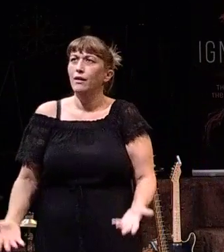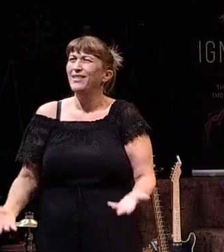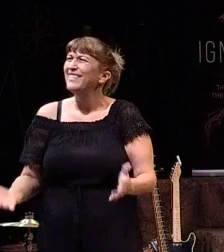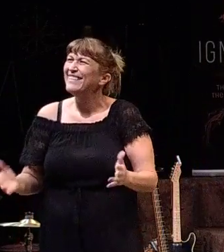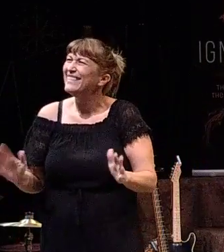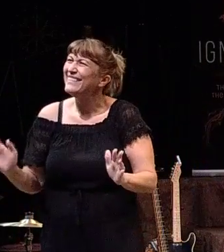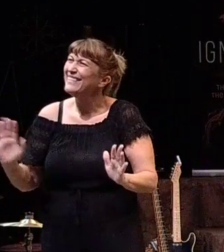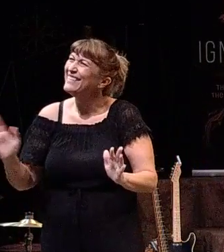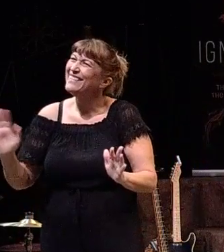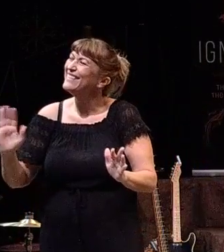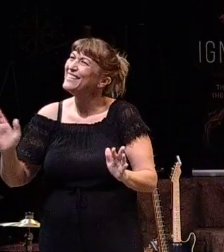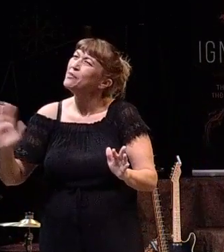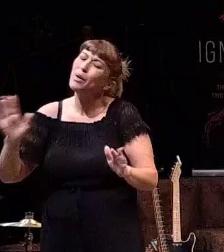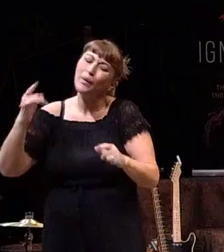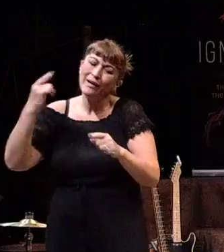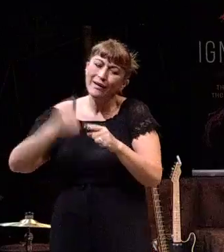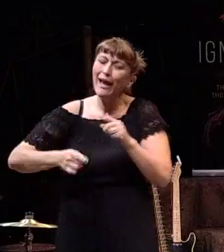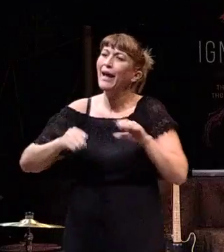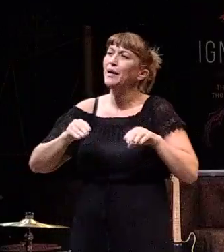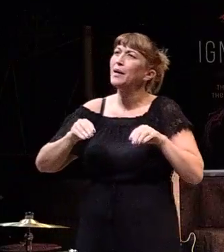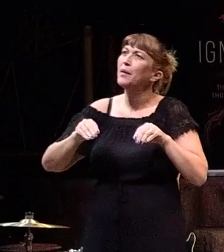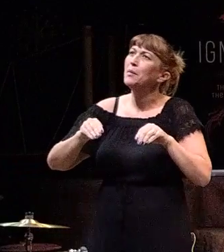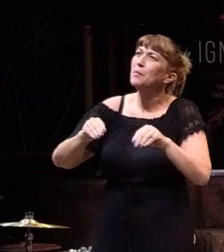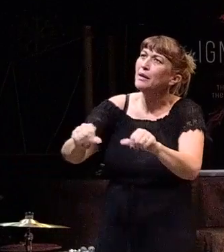But in the same way we can't plant the seed